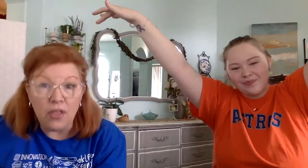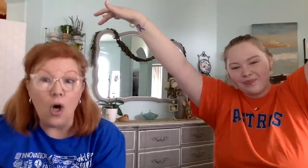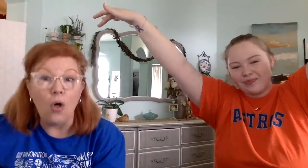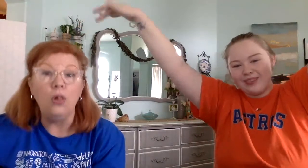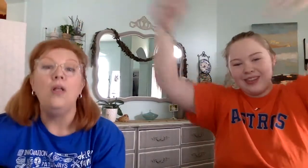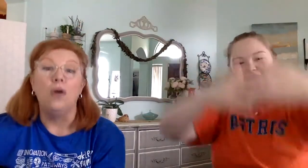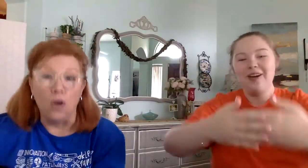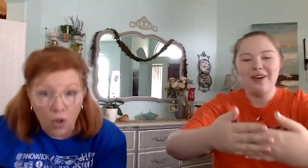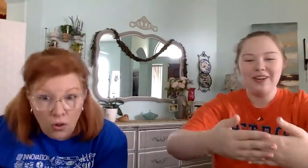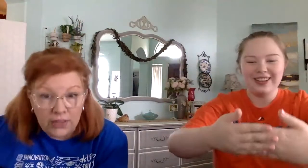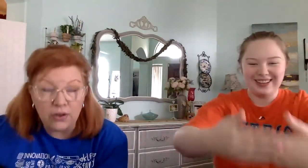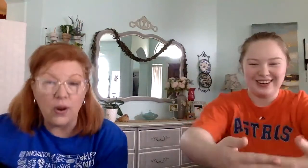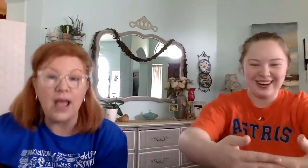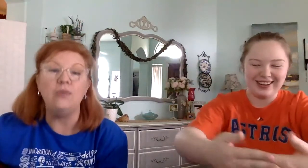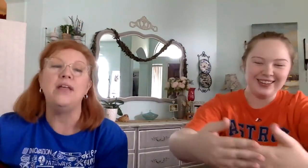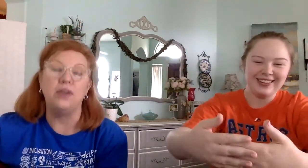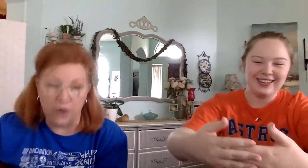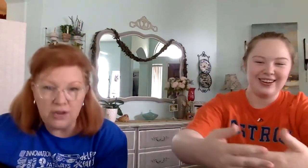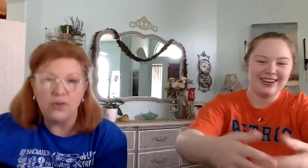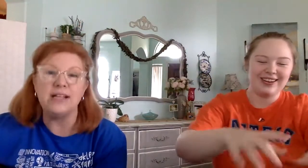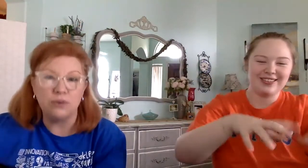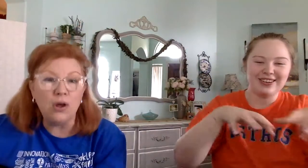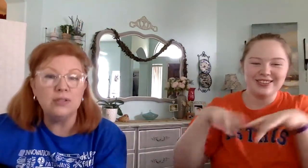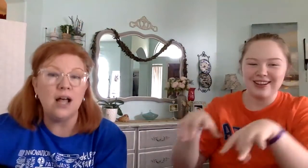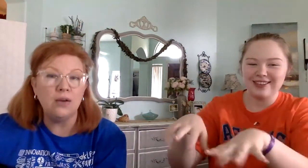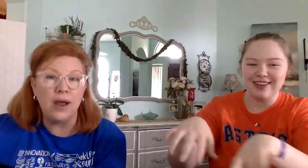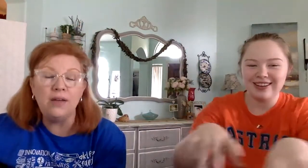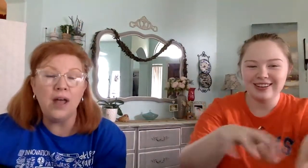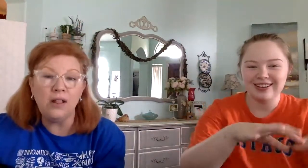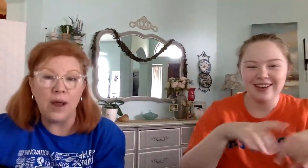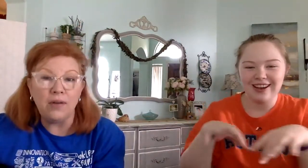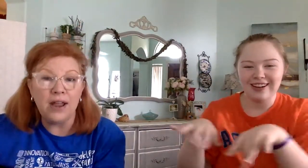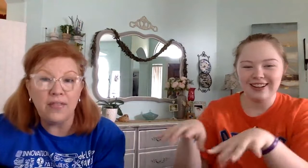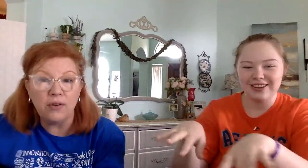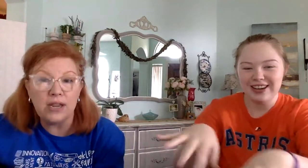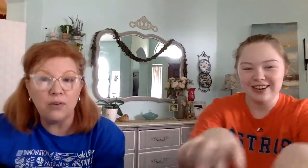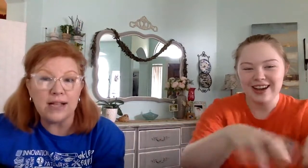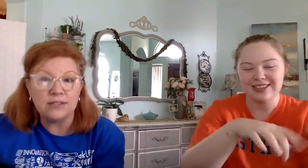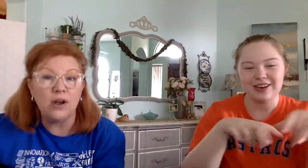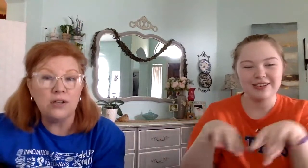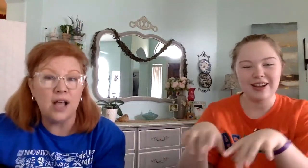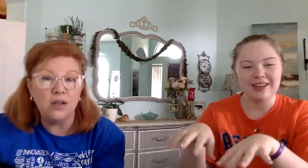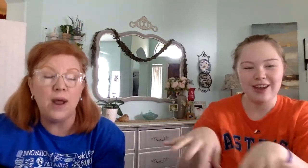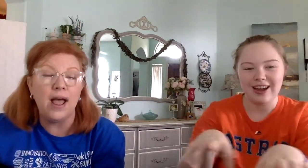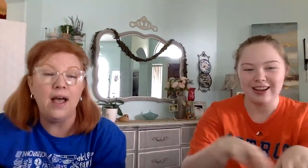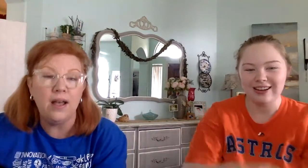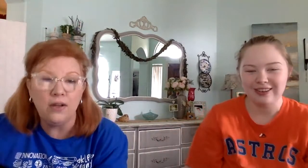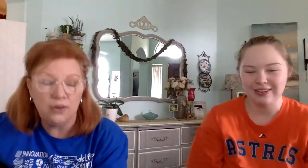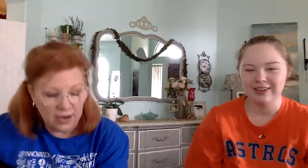the middle of in middle of ground. the green grass grows all around, in the green grass grows all around, the